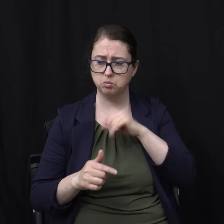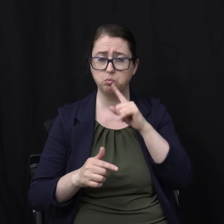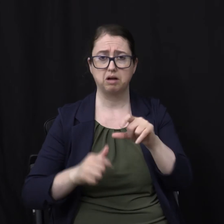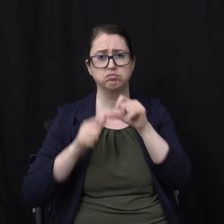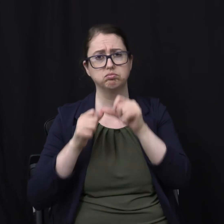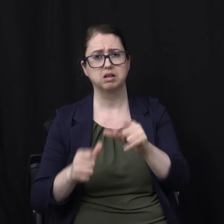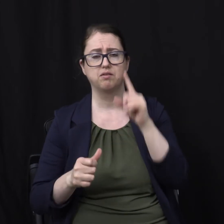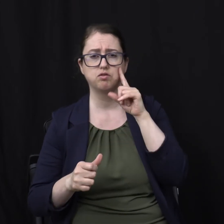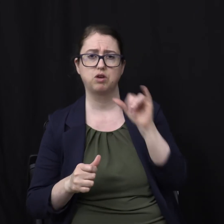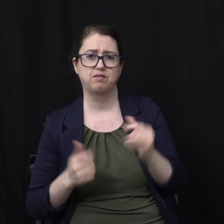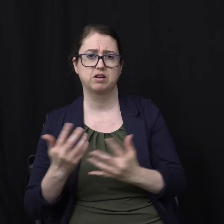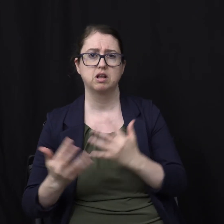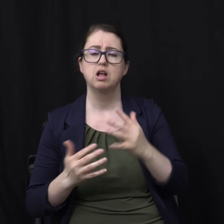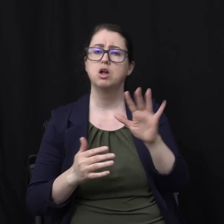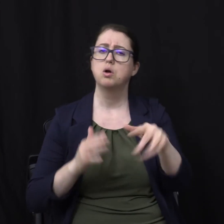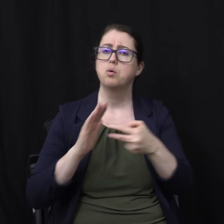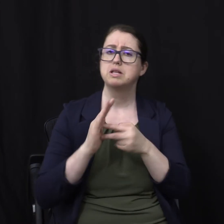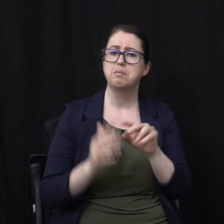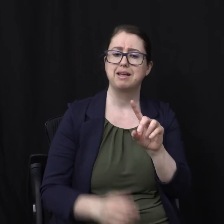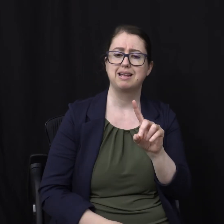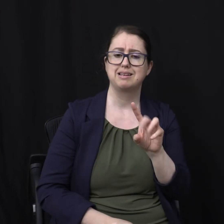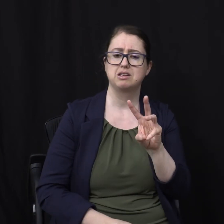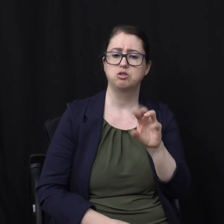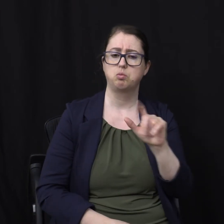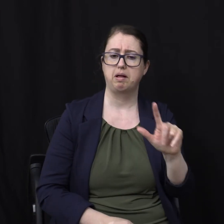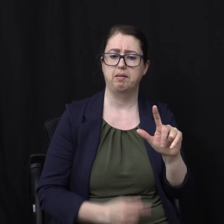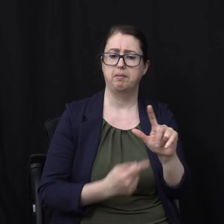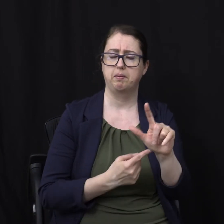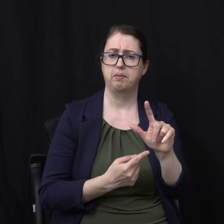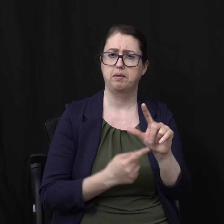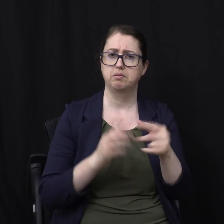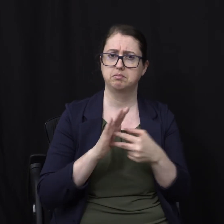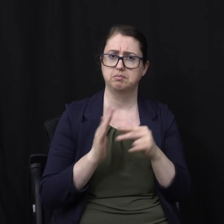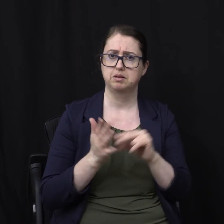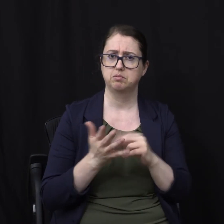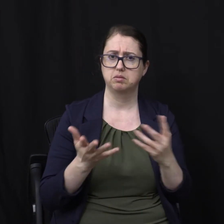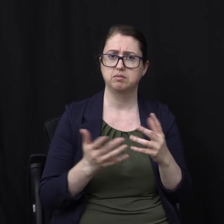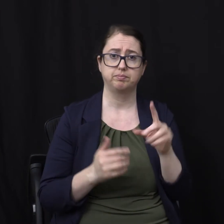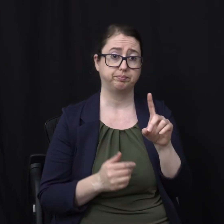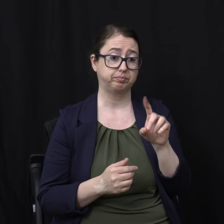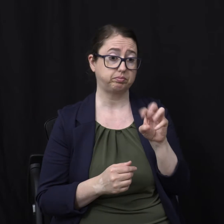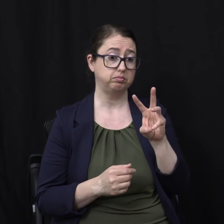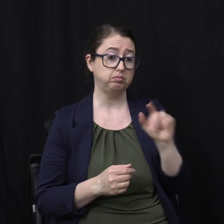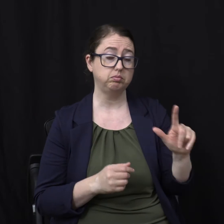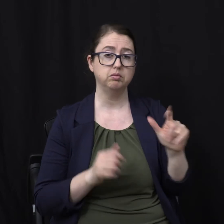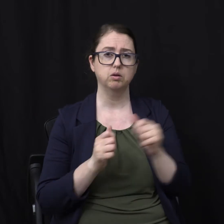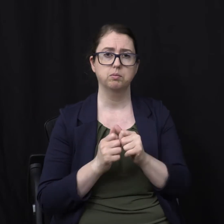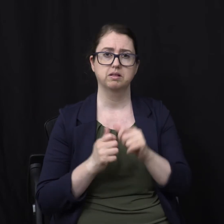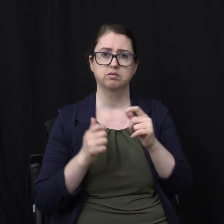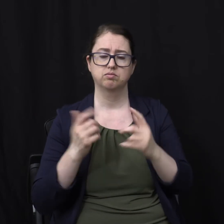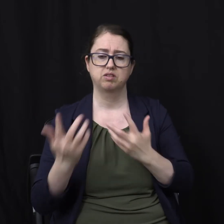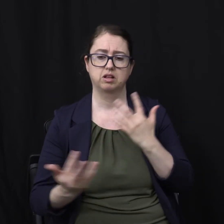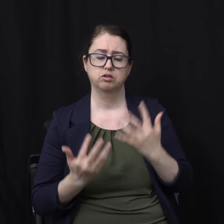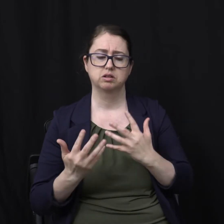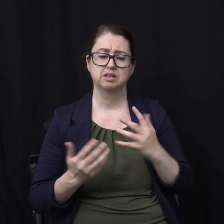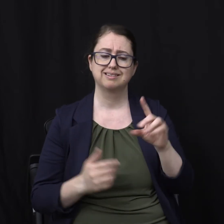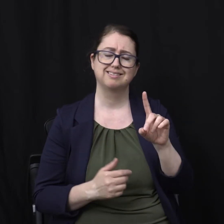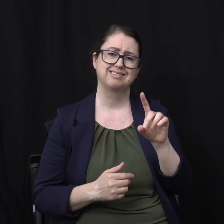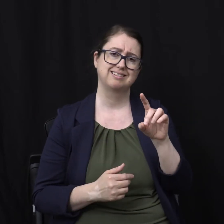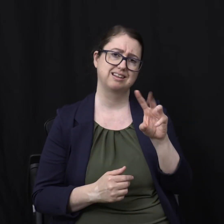What does it mean to dwell? It says Who among us shall dwell With the devouring fire? What does dwell mean? What's an